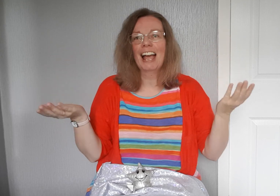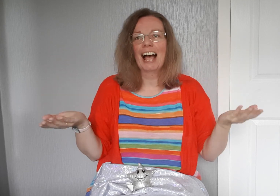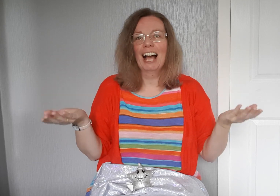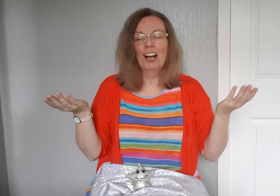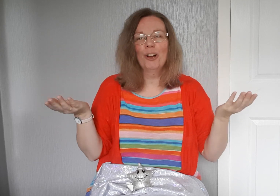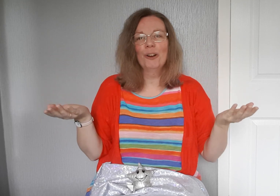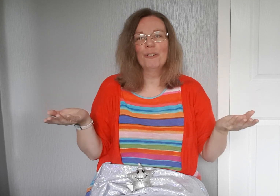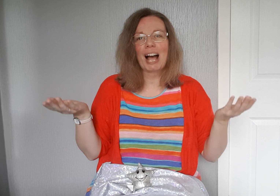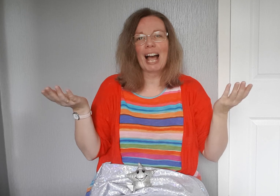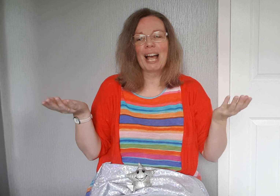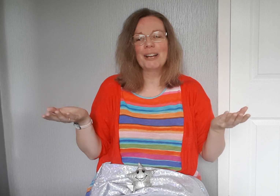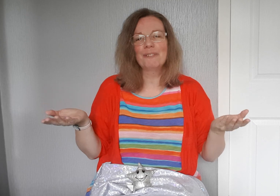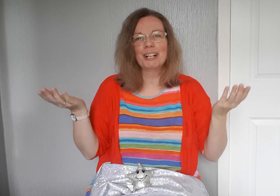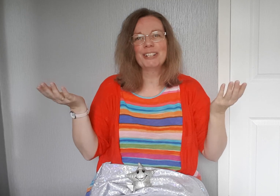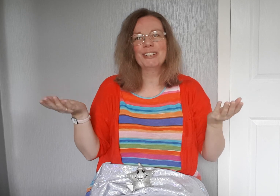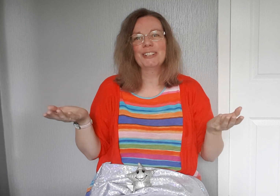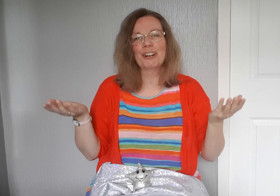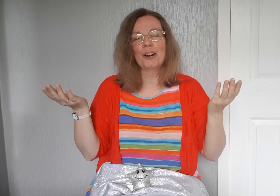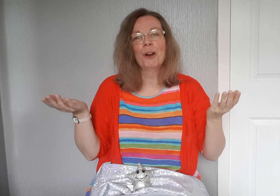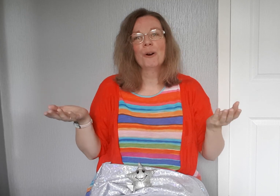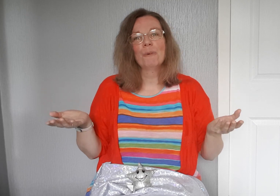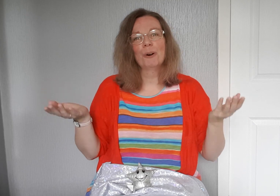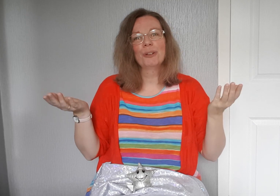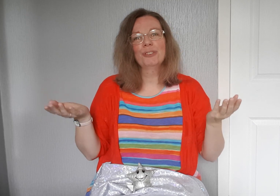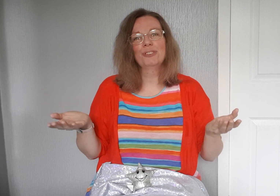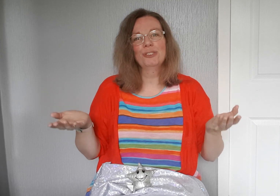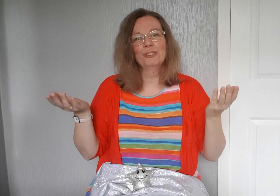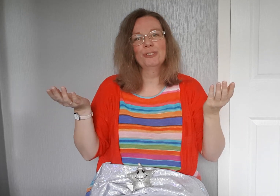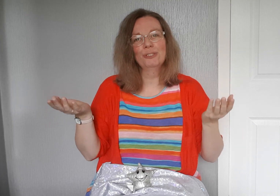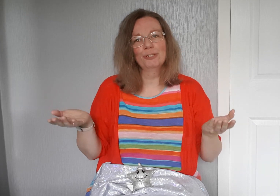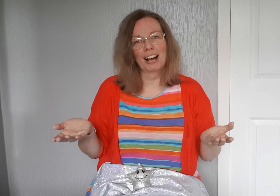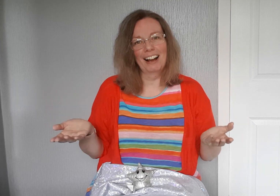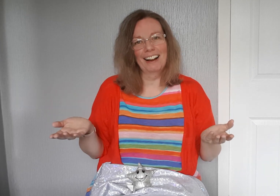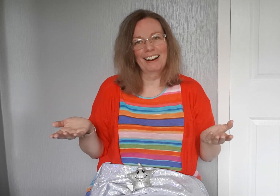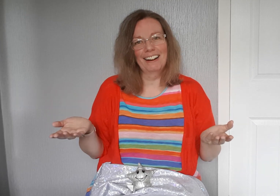How I wonder what you are.